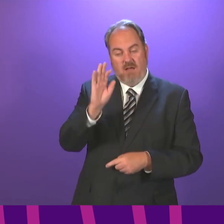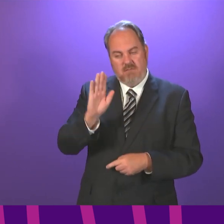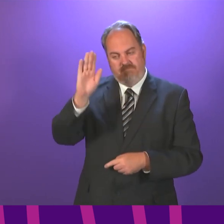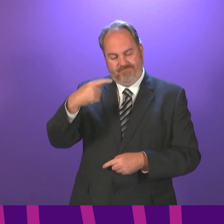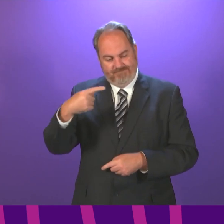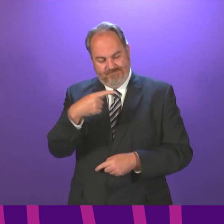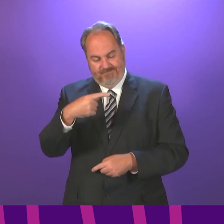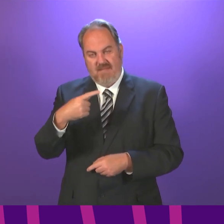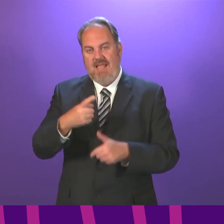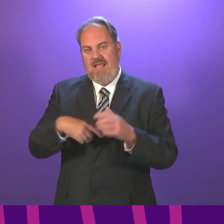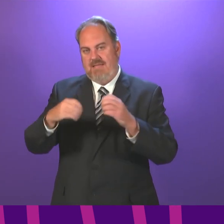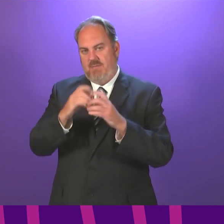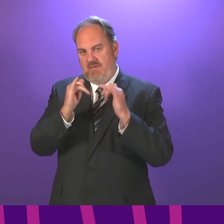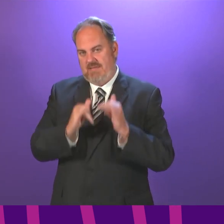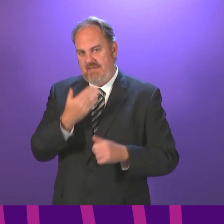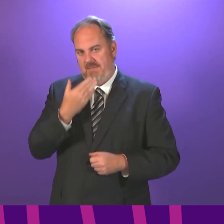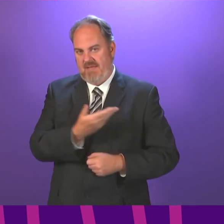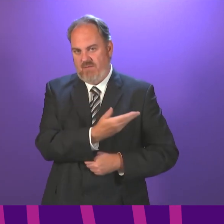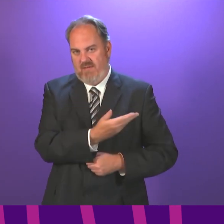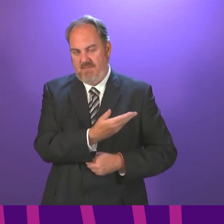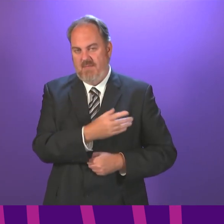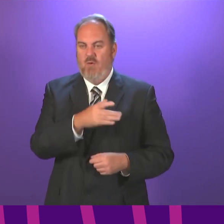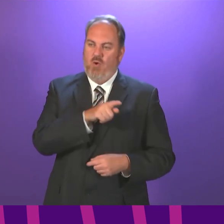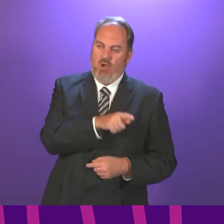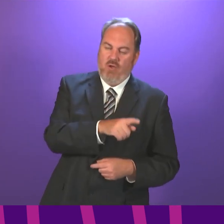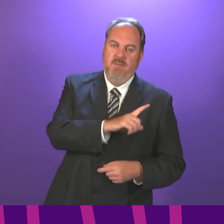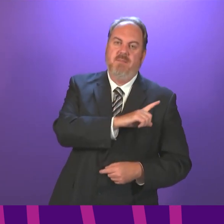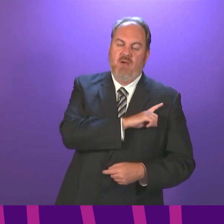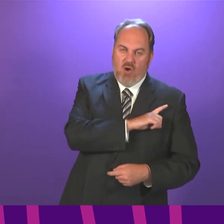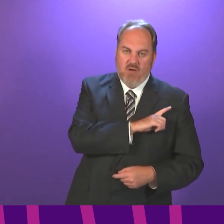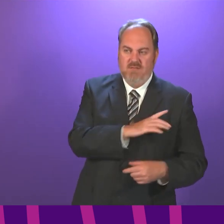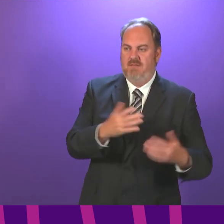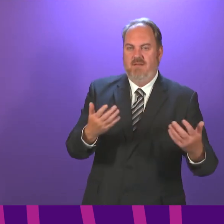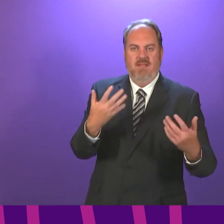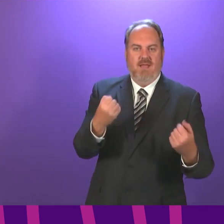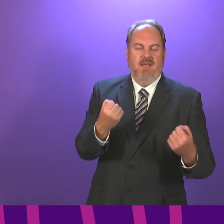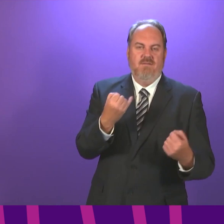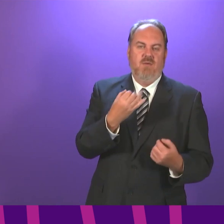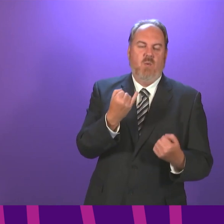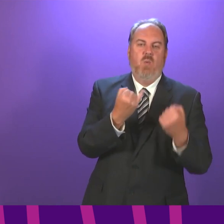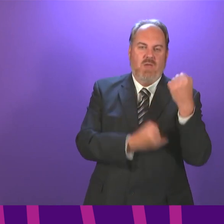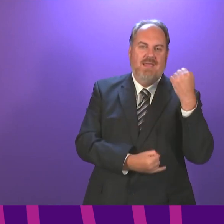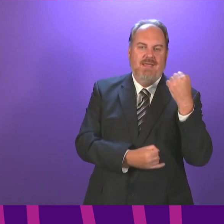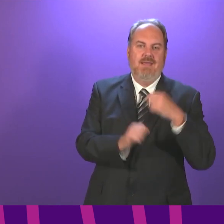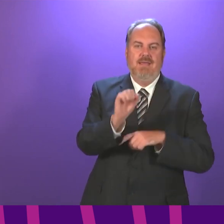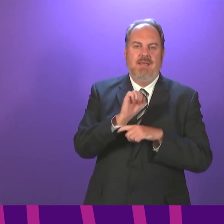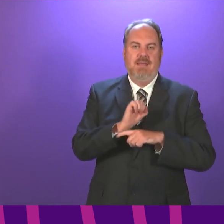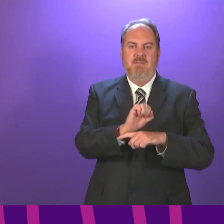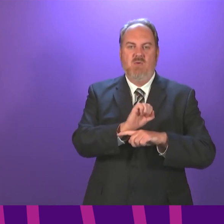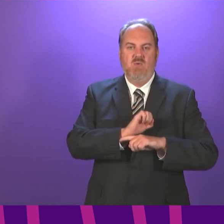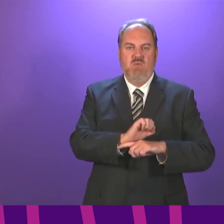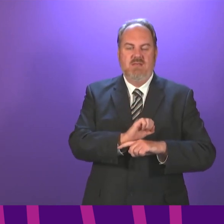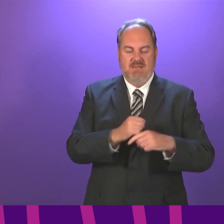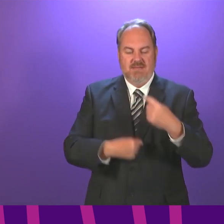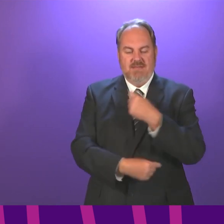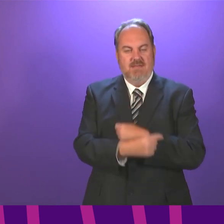for an individual if they think the result of that will be of benefit to the clinical management of the patient. We know the vaccine offers